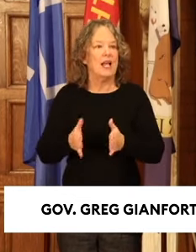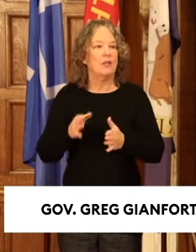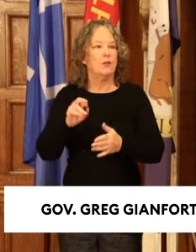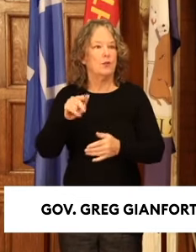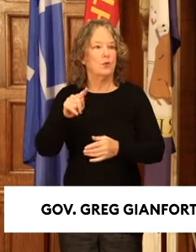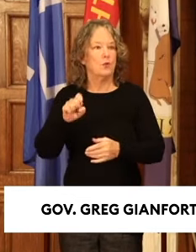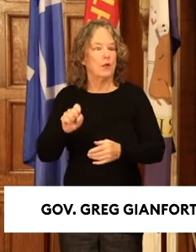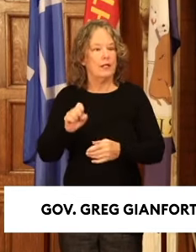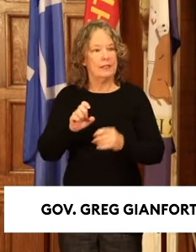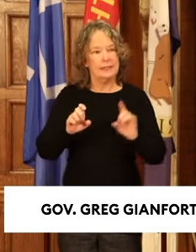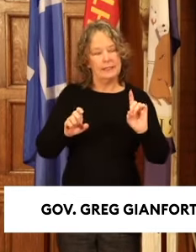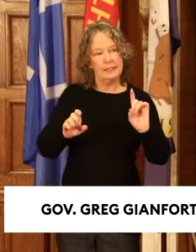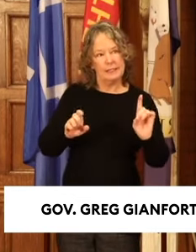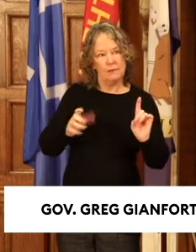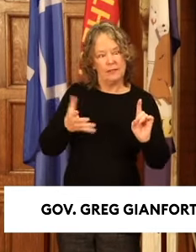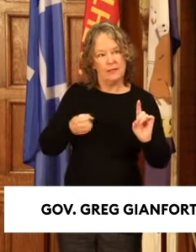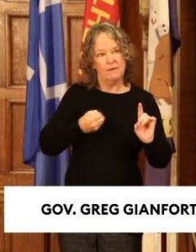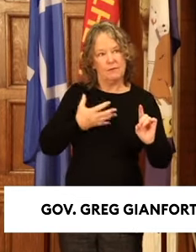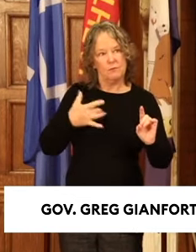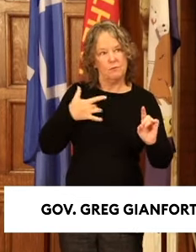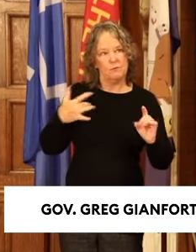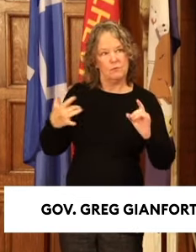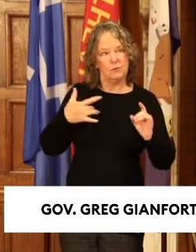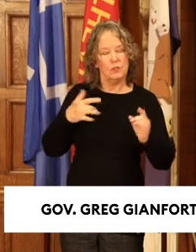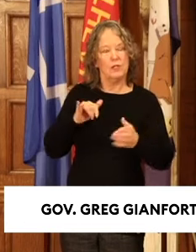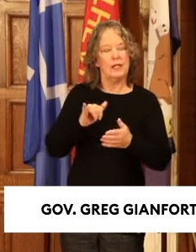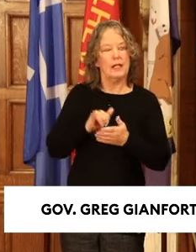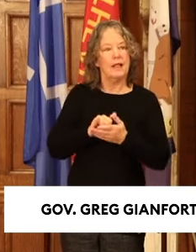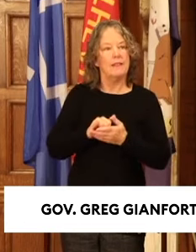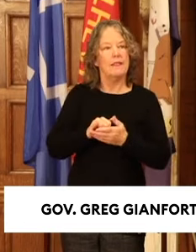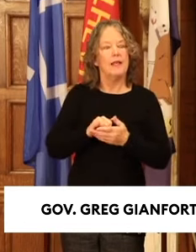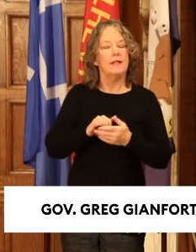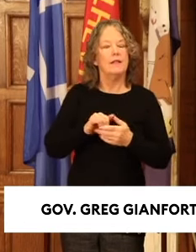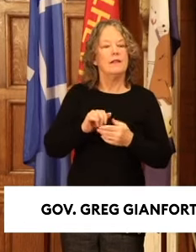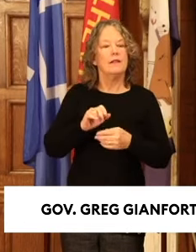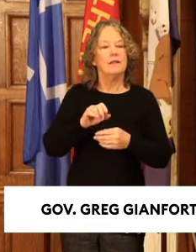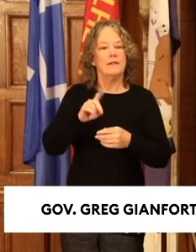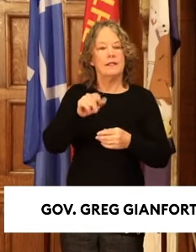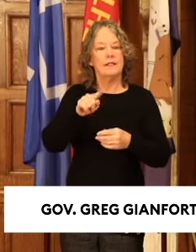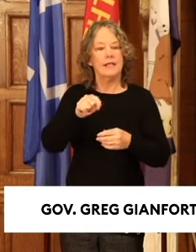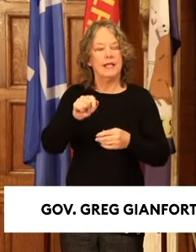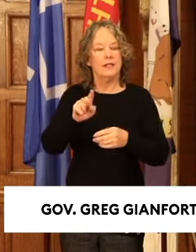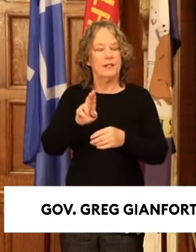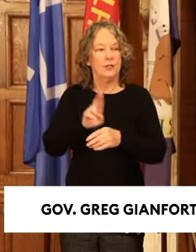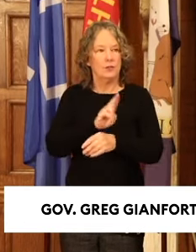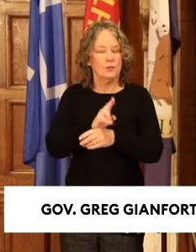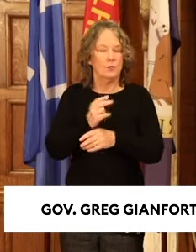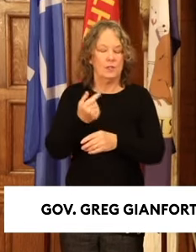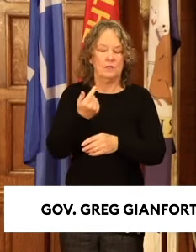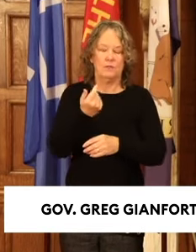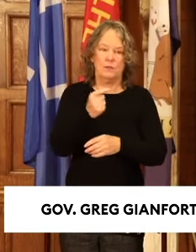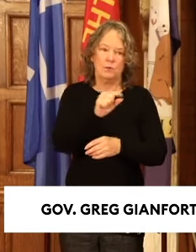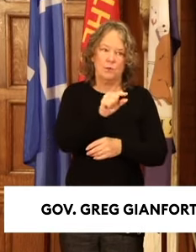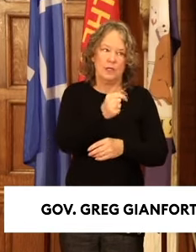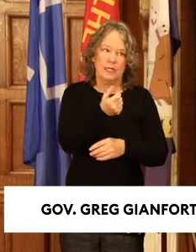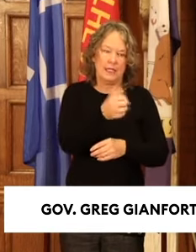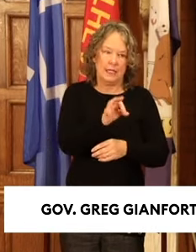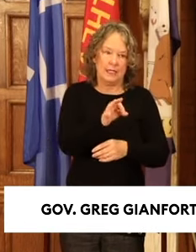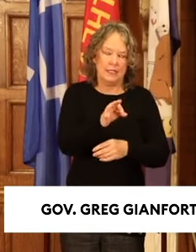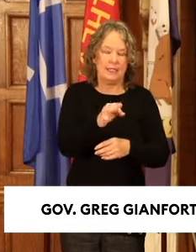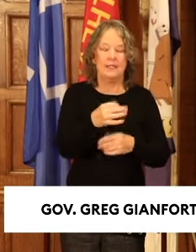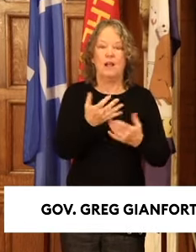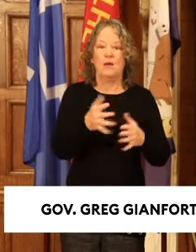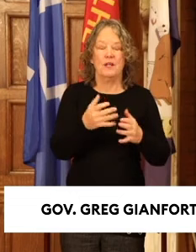Democrats have expressed concern that the Guide House is based on data from 2019, and it's already out of date. We've seen a lot of inflation since